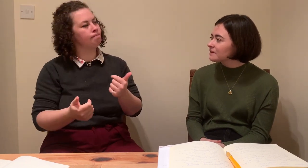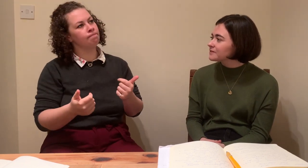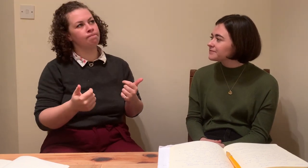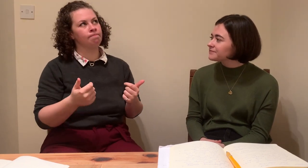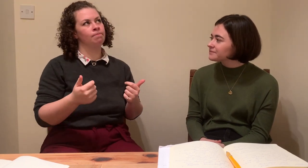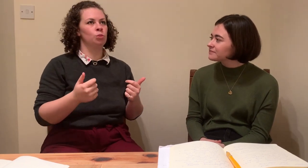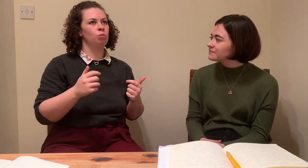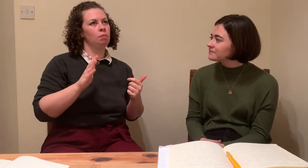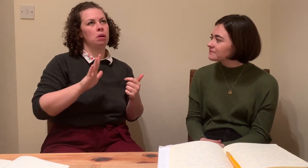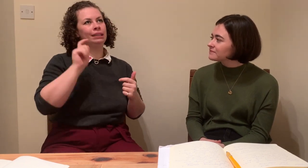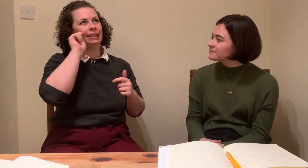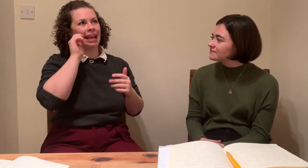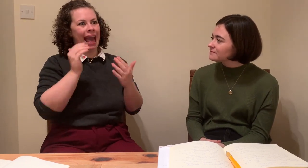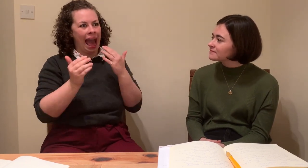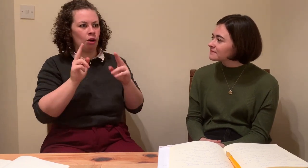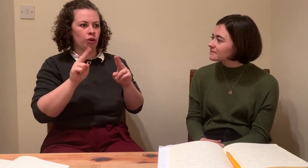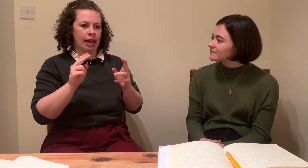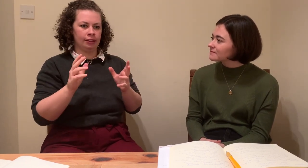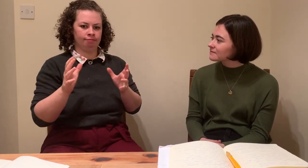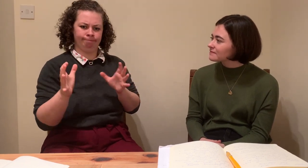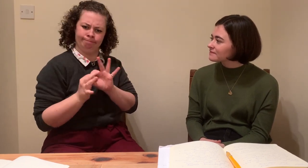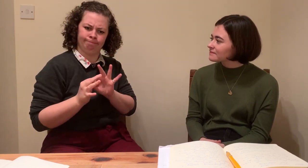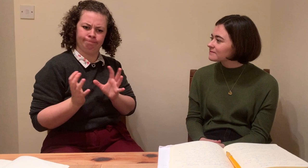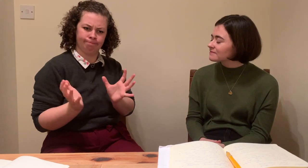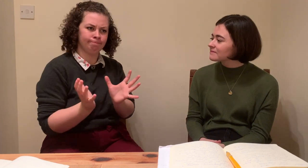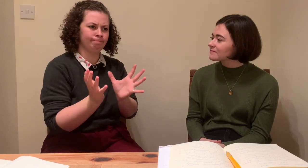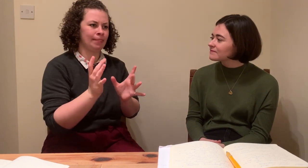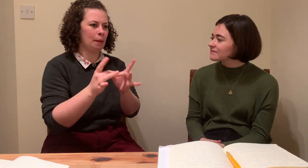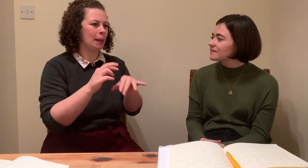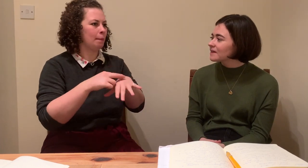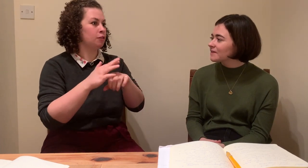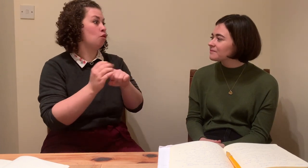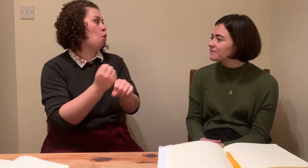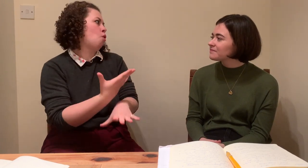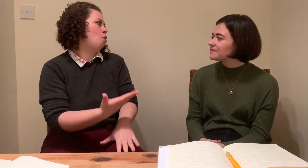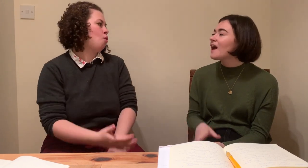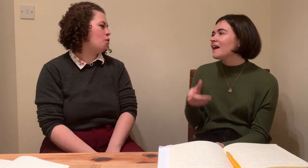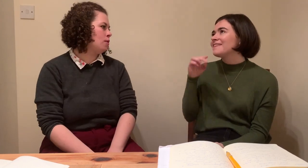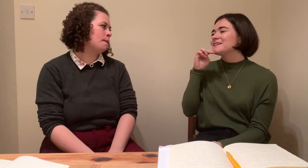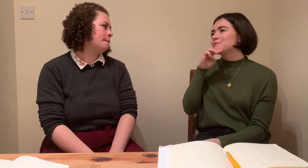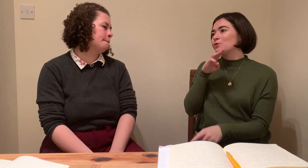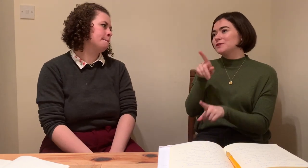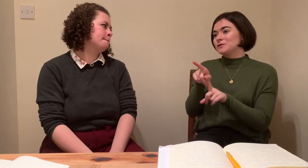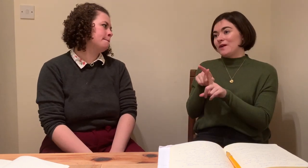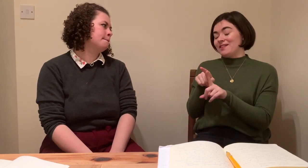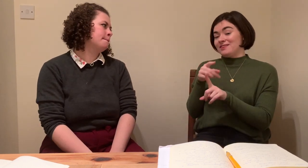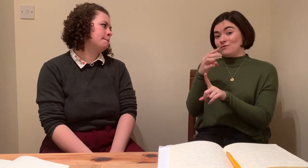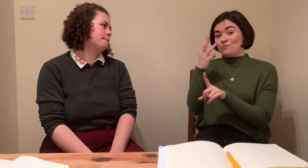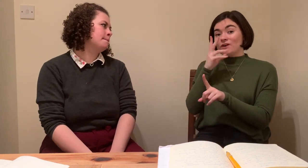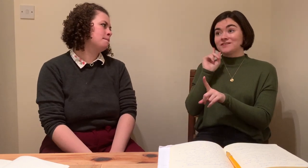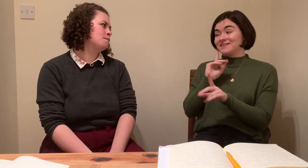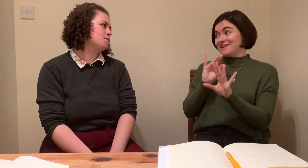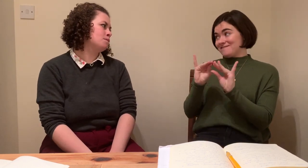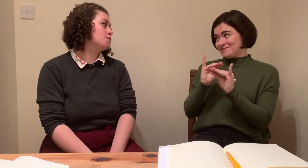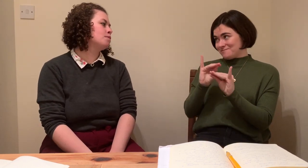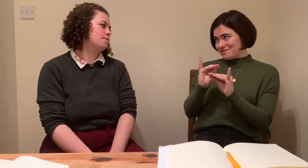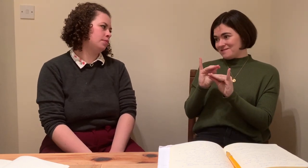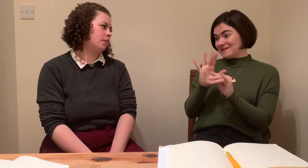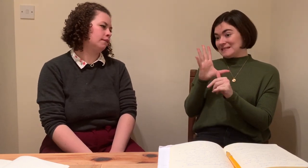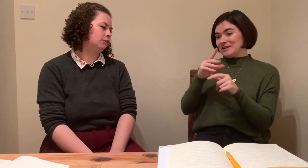how they translate and make everything so visual and so clear to understand. And it's an innate skill. And I think we can learn a lot from each